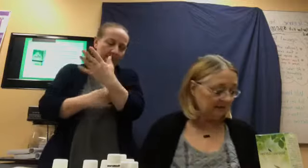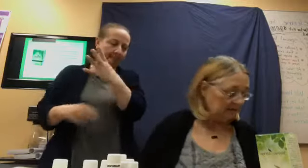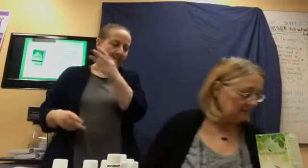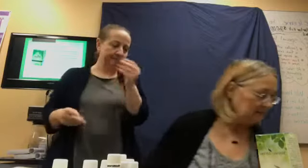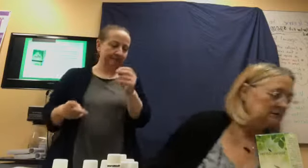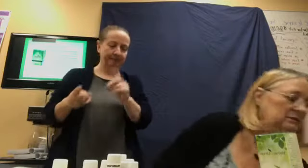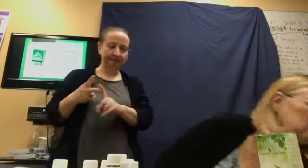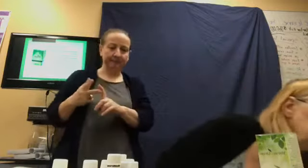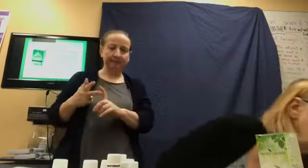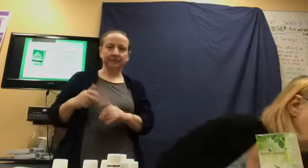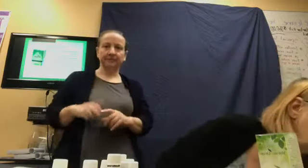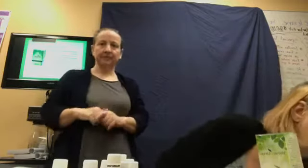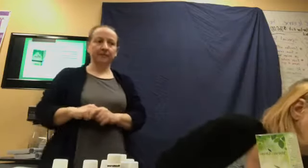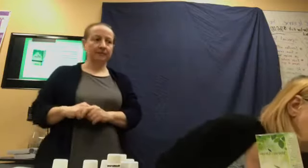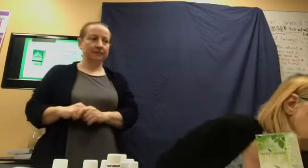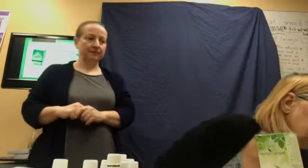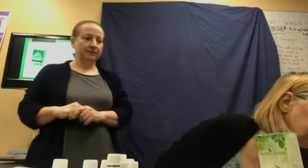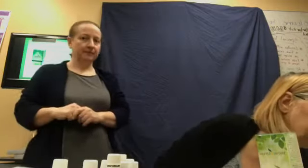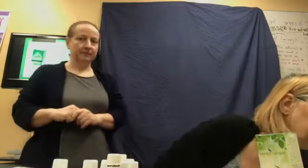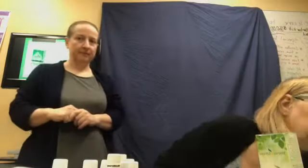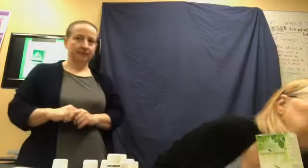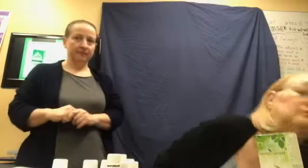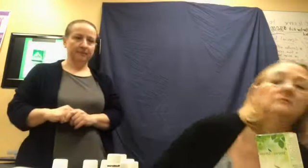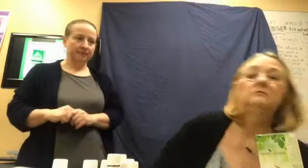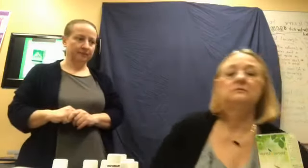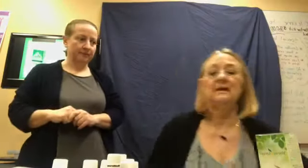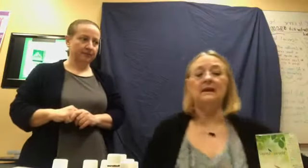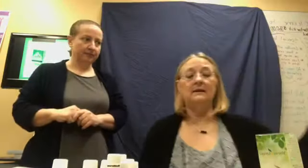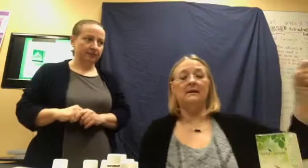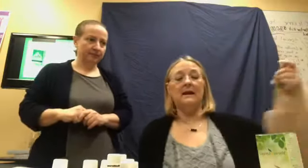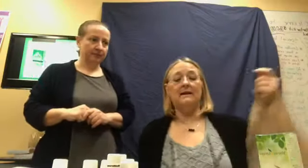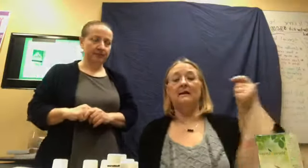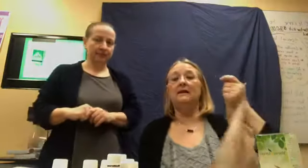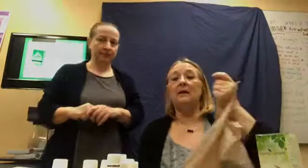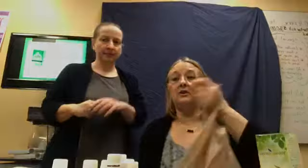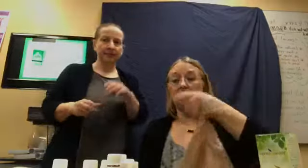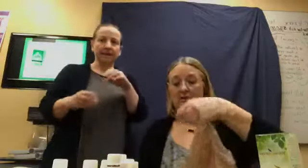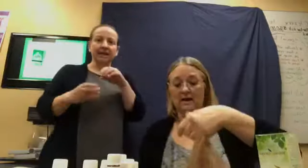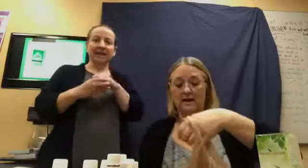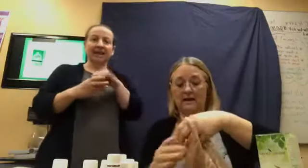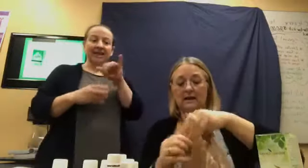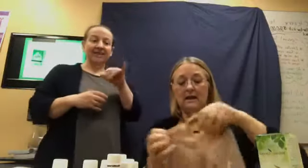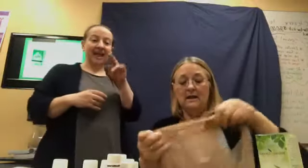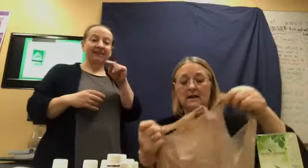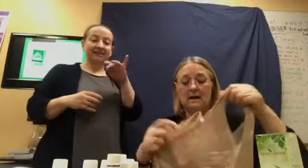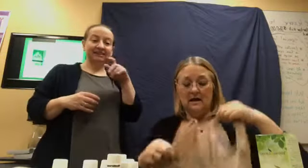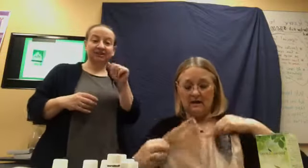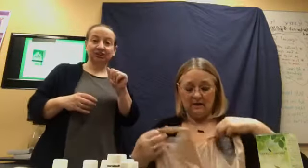And, uh, in that Ningsha line, uh,